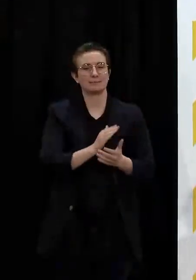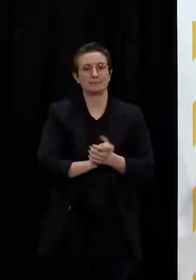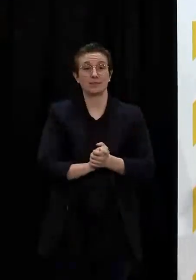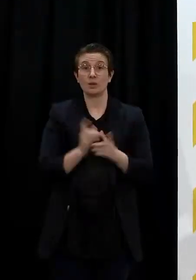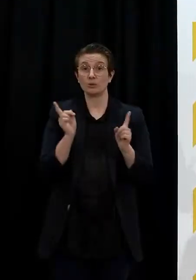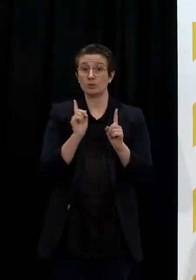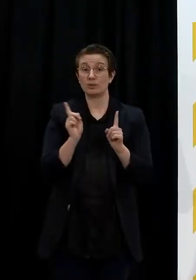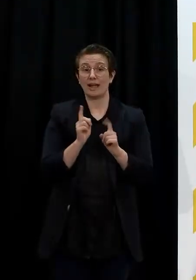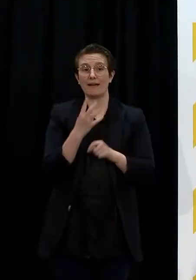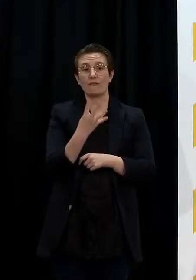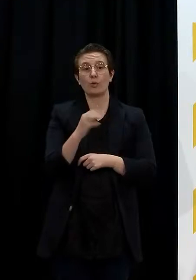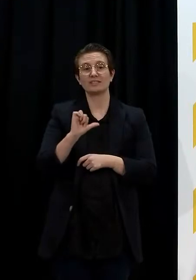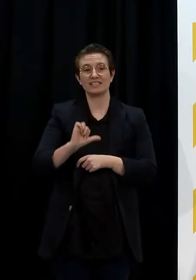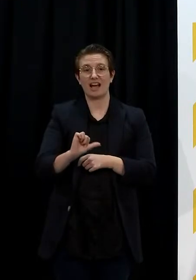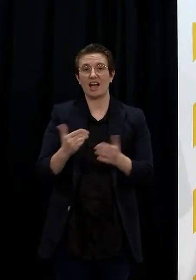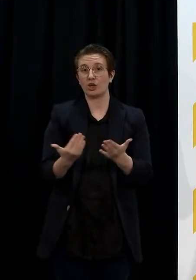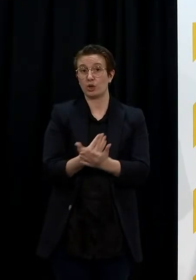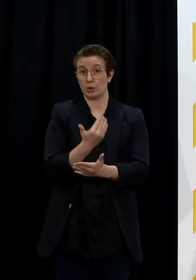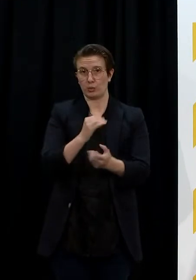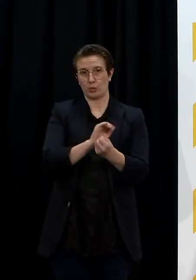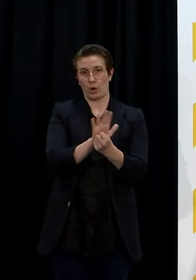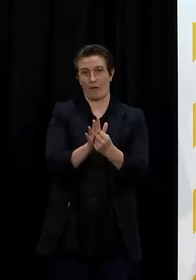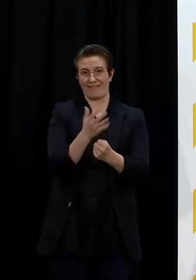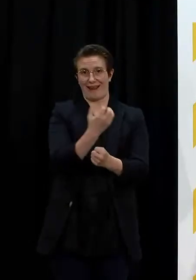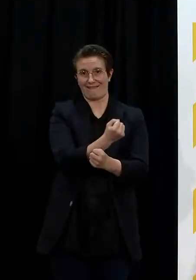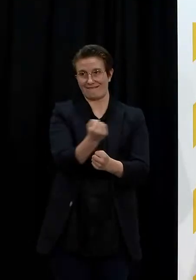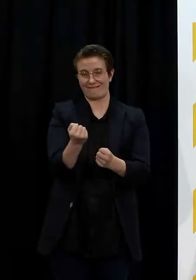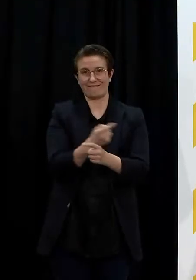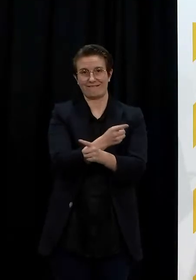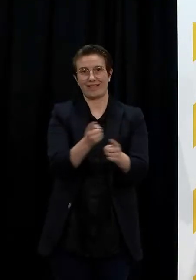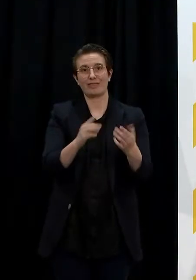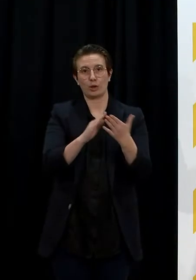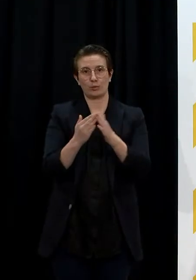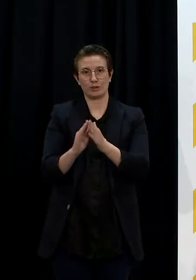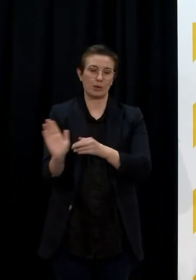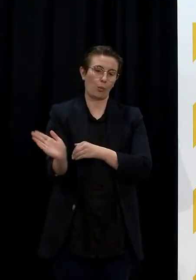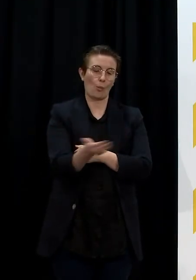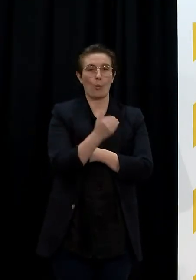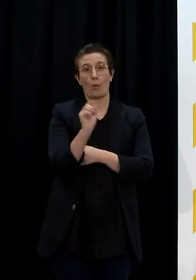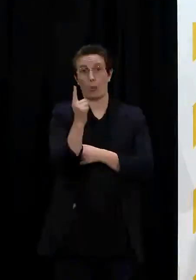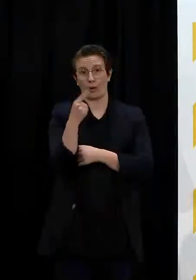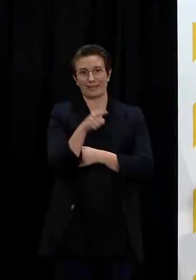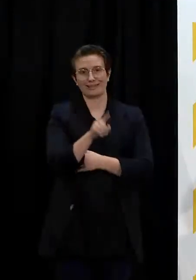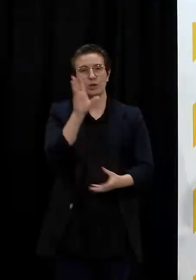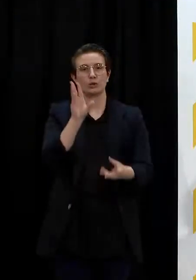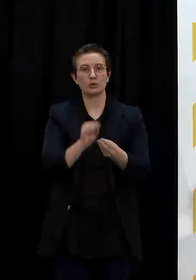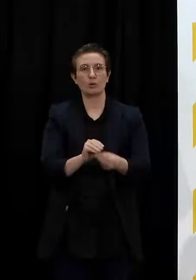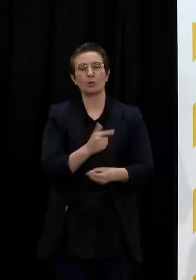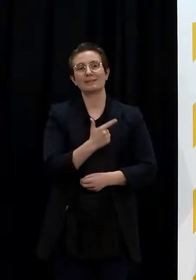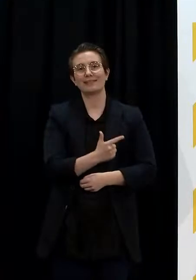these are in Auckland. This takes our total number of cases in this outbreak to 725,